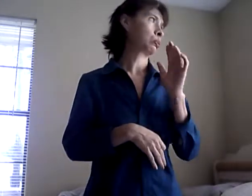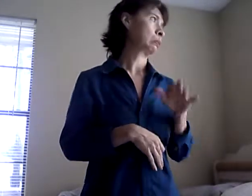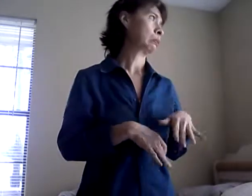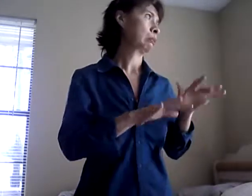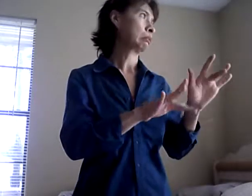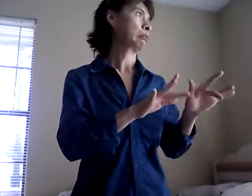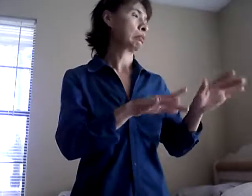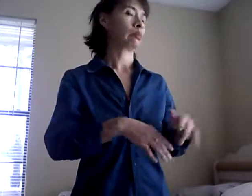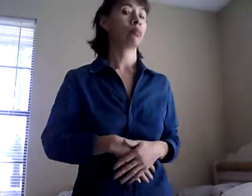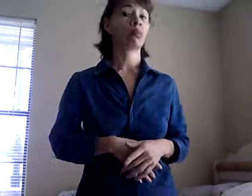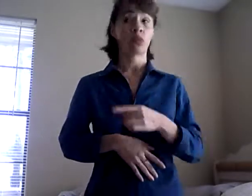very important words.